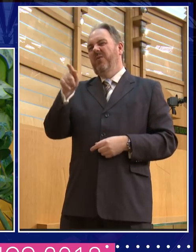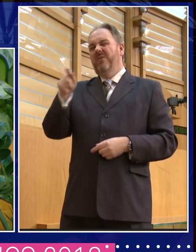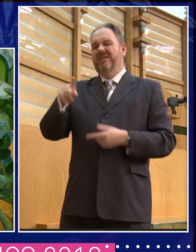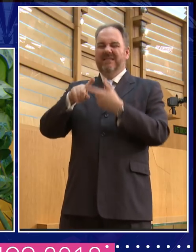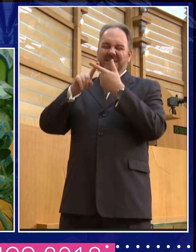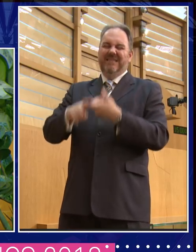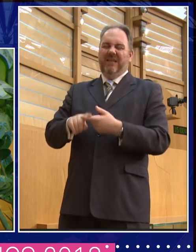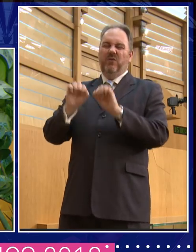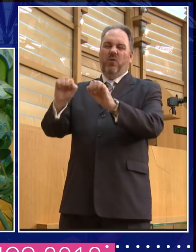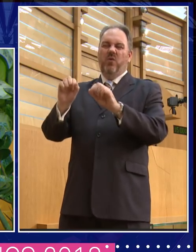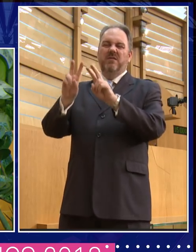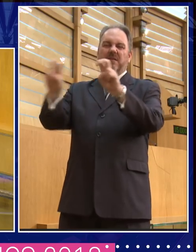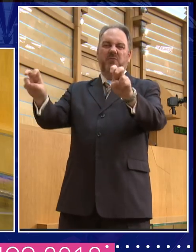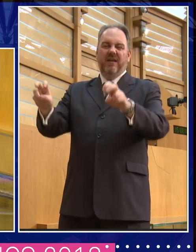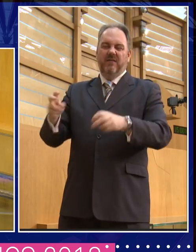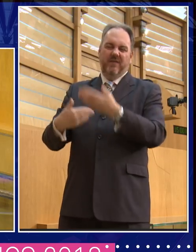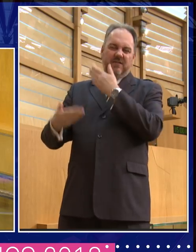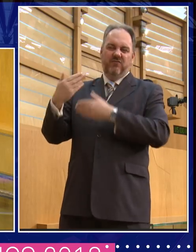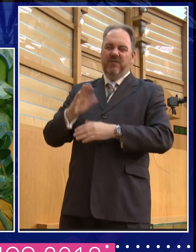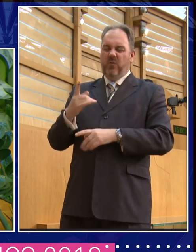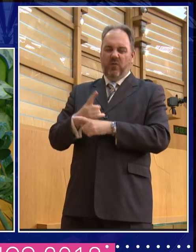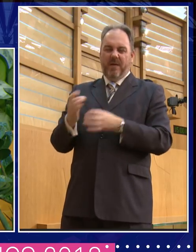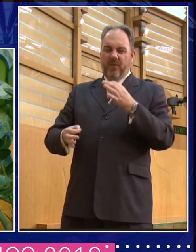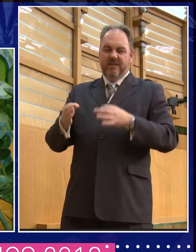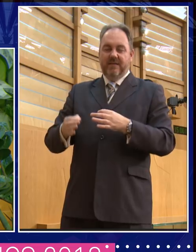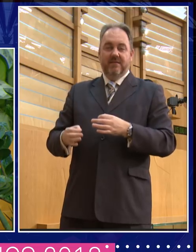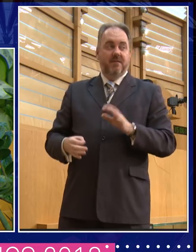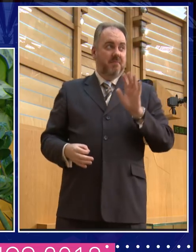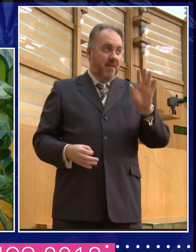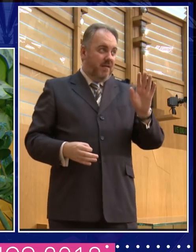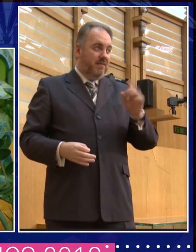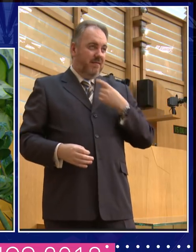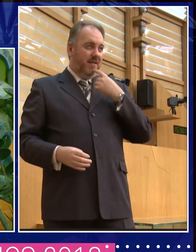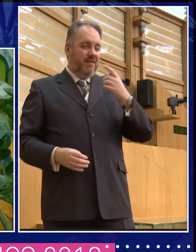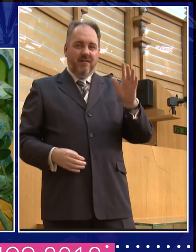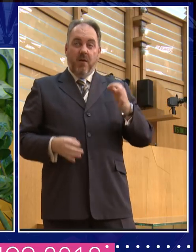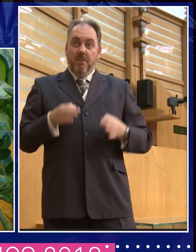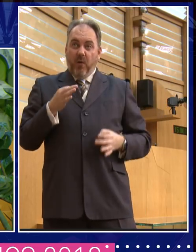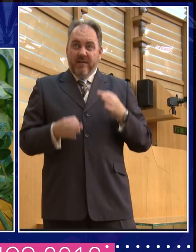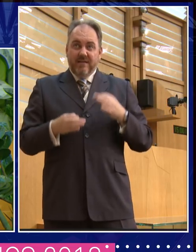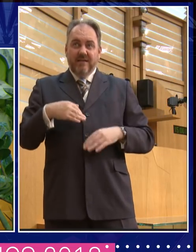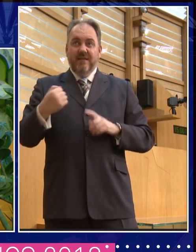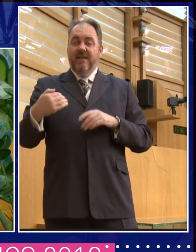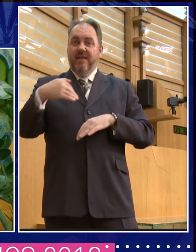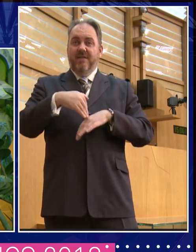own subject. Right? And you have to say, politics is everybody's subject. We're all experts in politics.